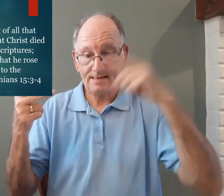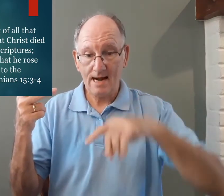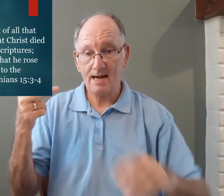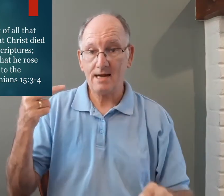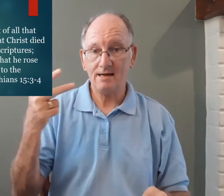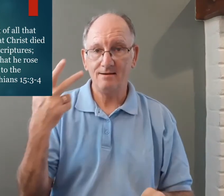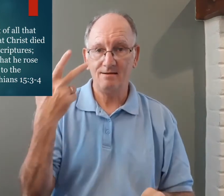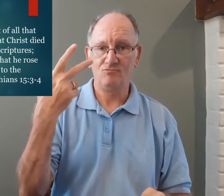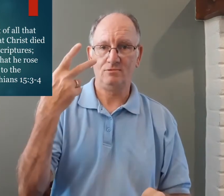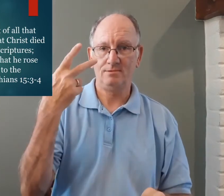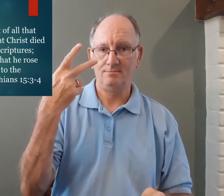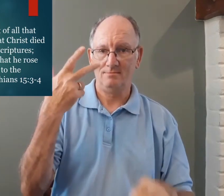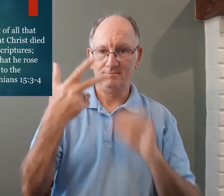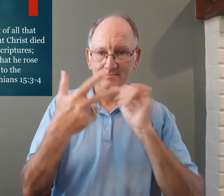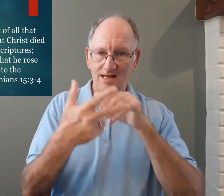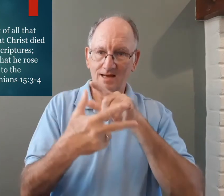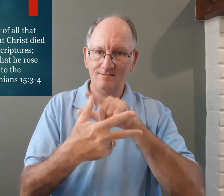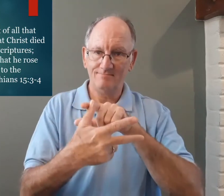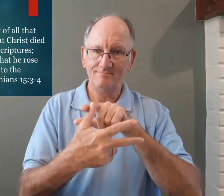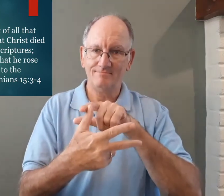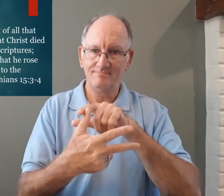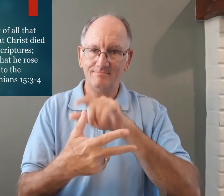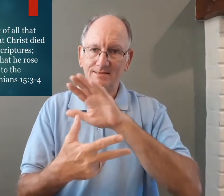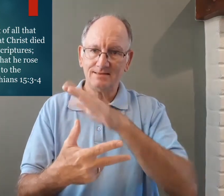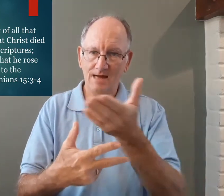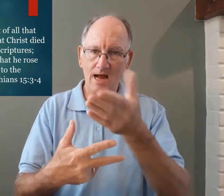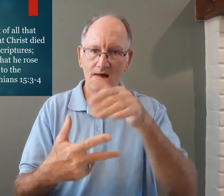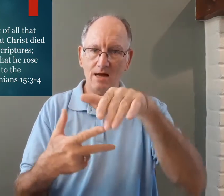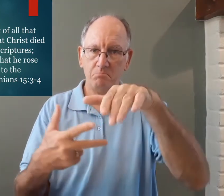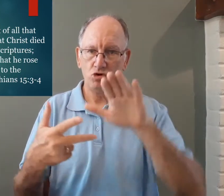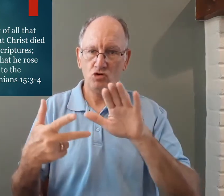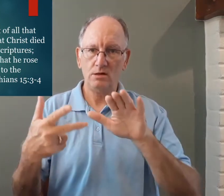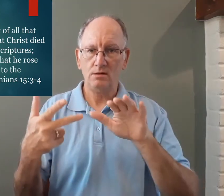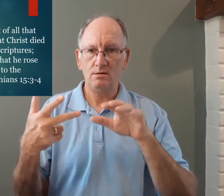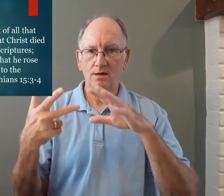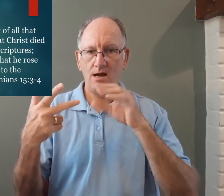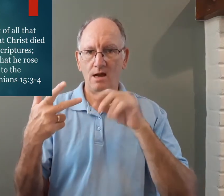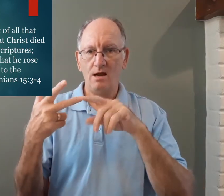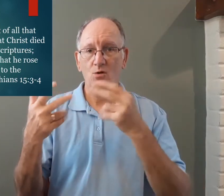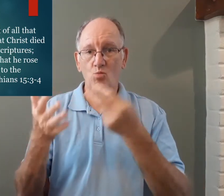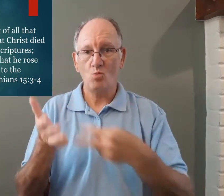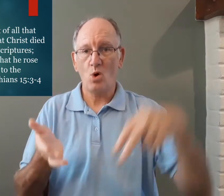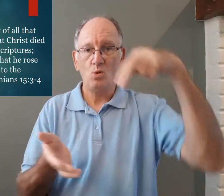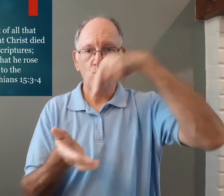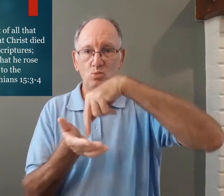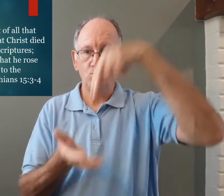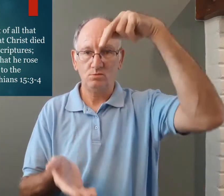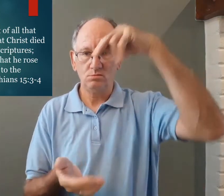he rose again the third day so died buried and rose